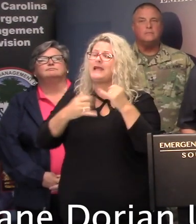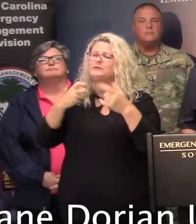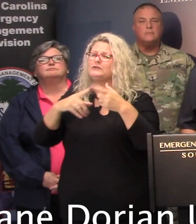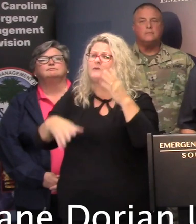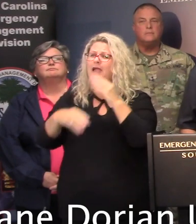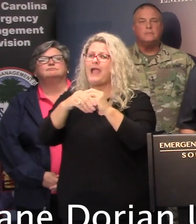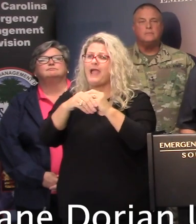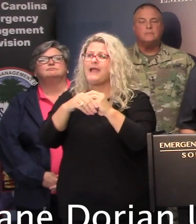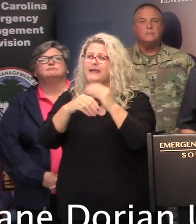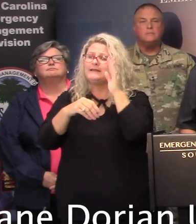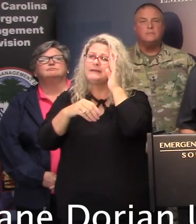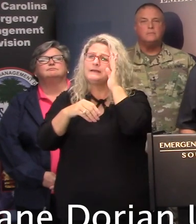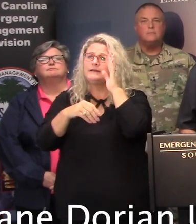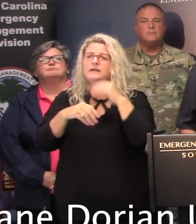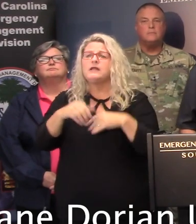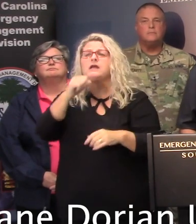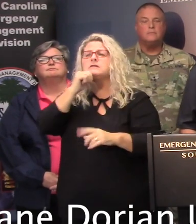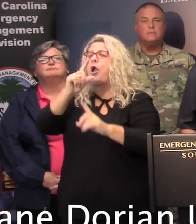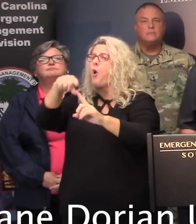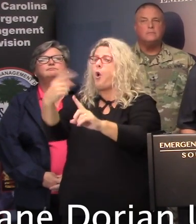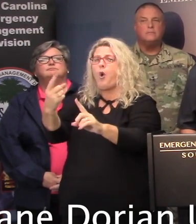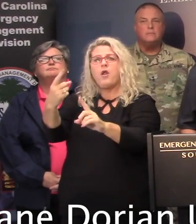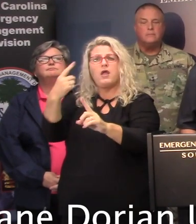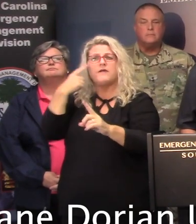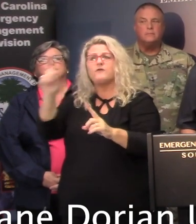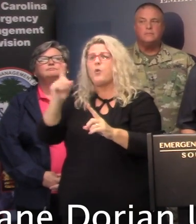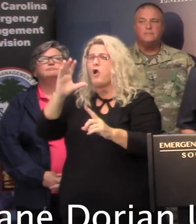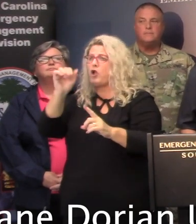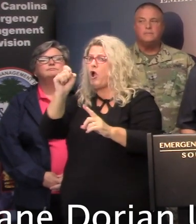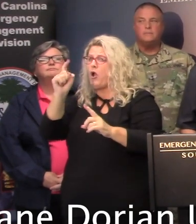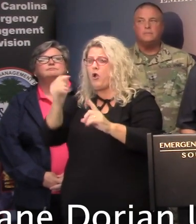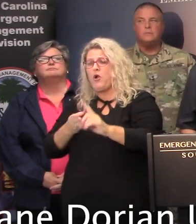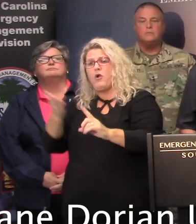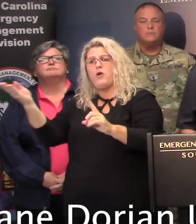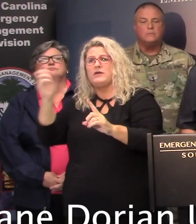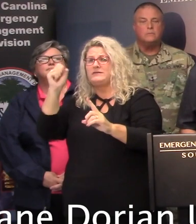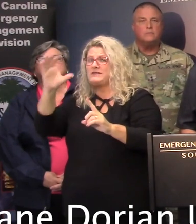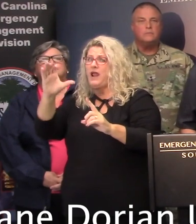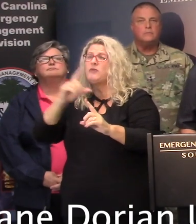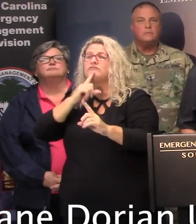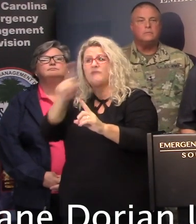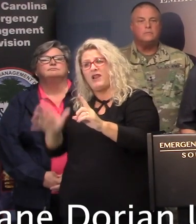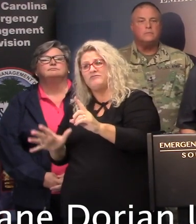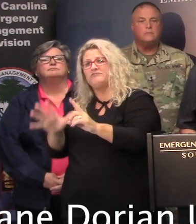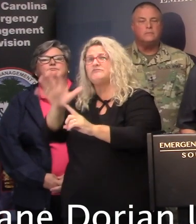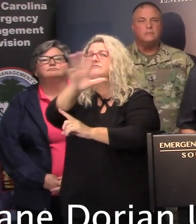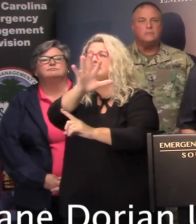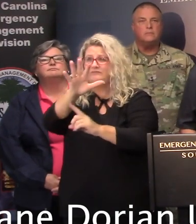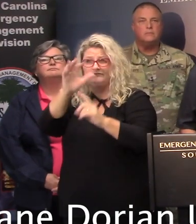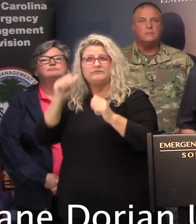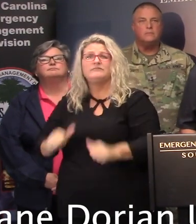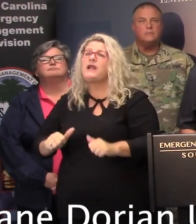want to mention is, is this is, uh, strictly not just a coastal event, uh, with a hurricane potentially affecting South Carolina, uh, but certainly can